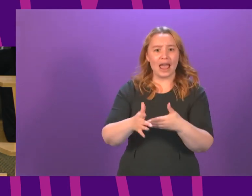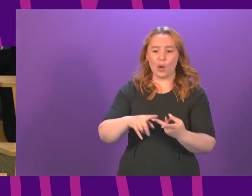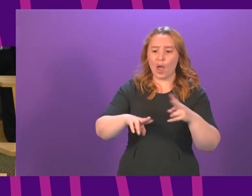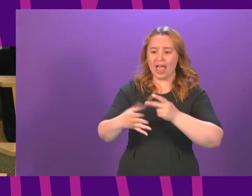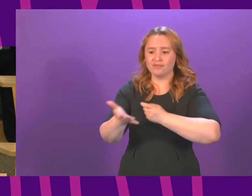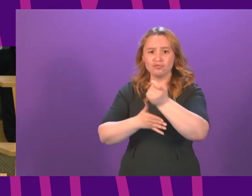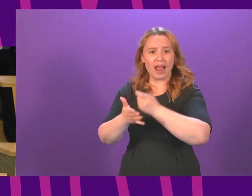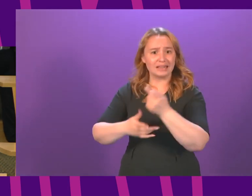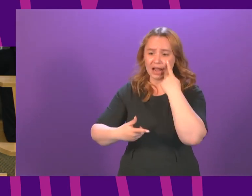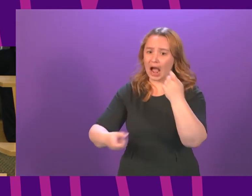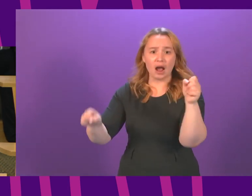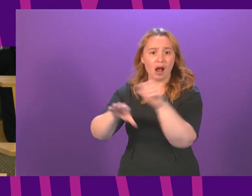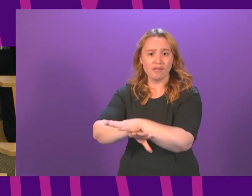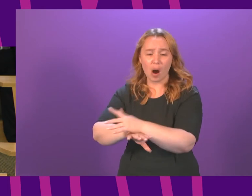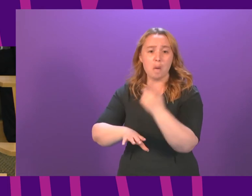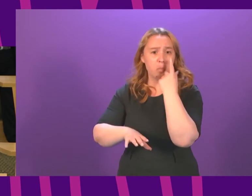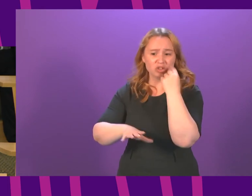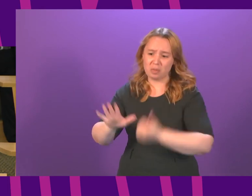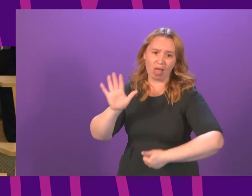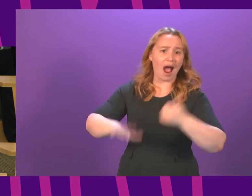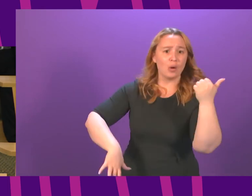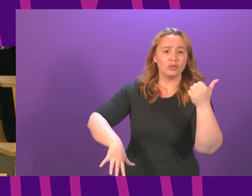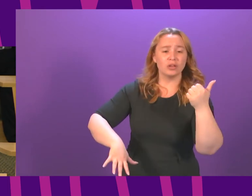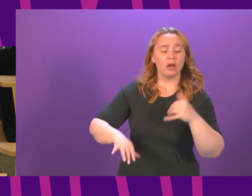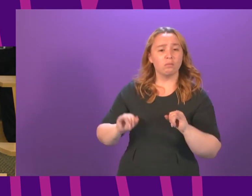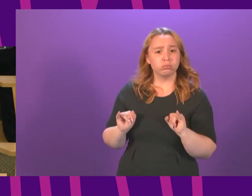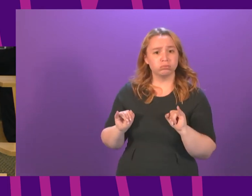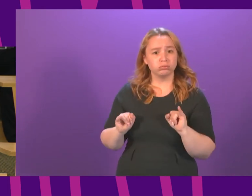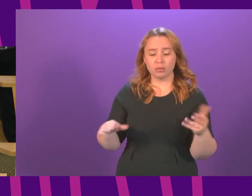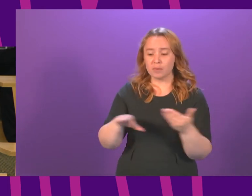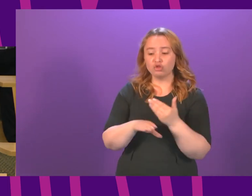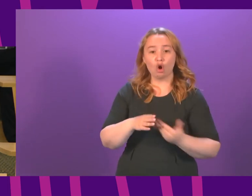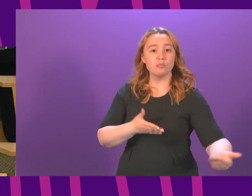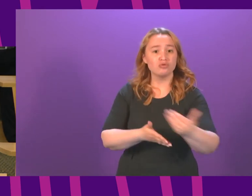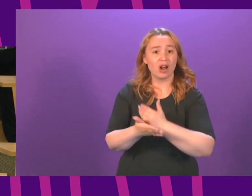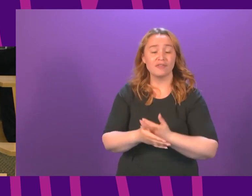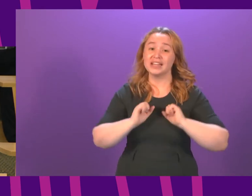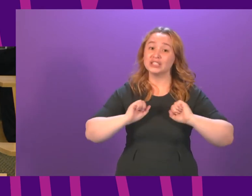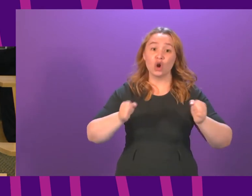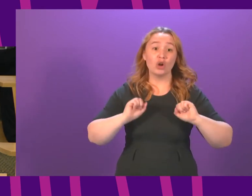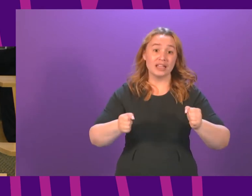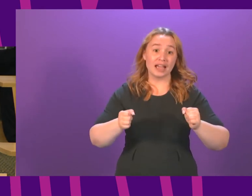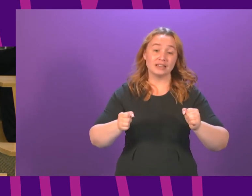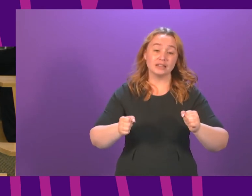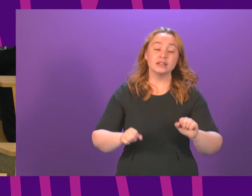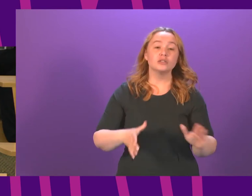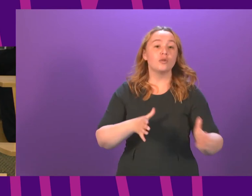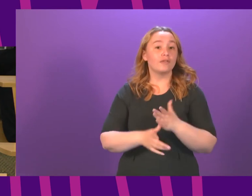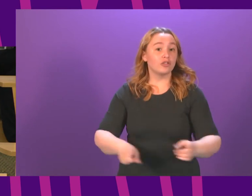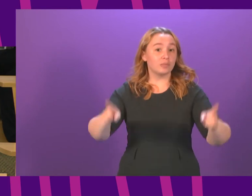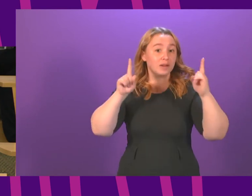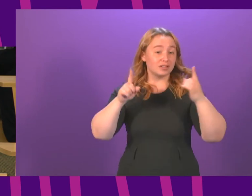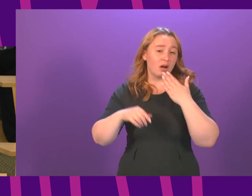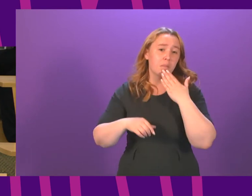can't cover their rent the job prospects of a recovery just aren't there yet will the First Minister give urgent consideration to